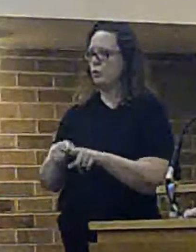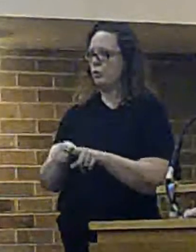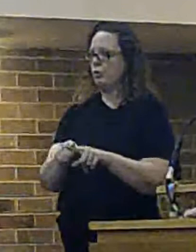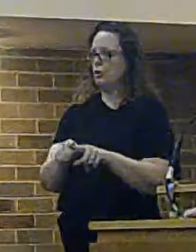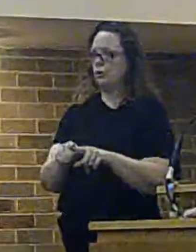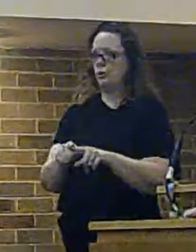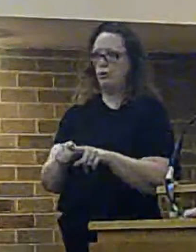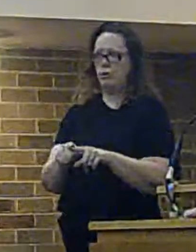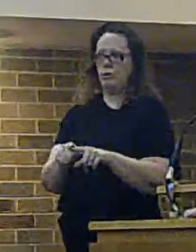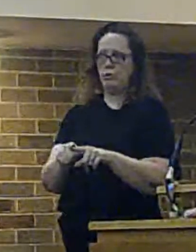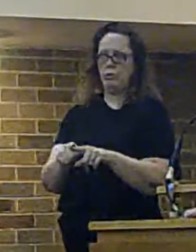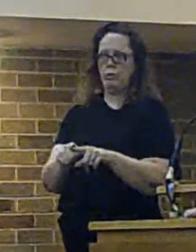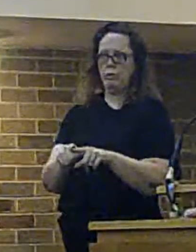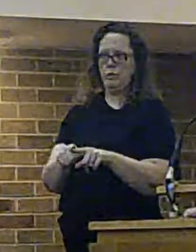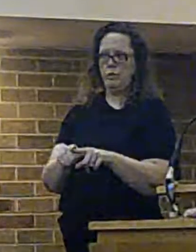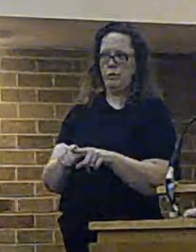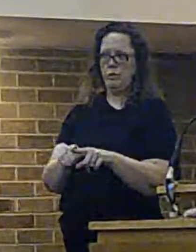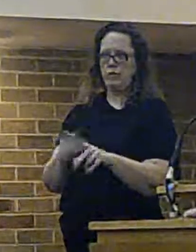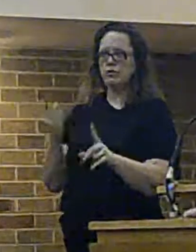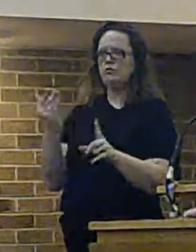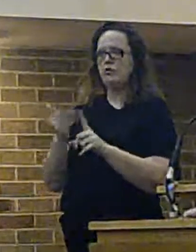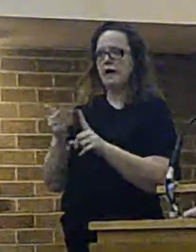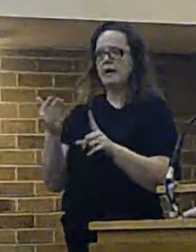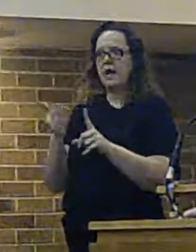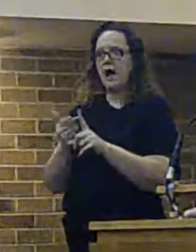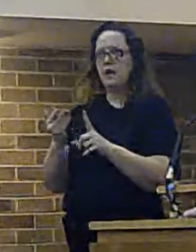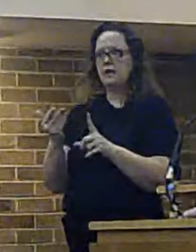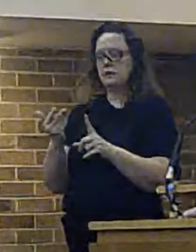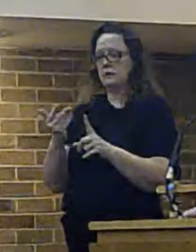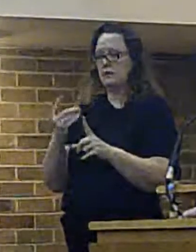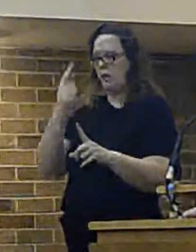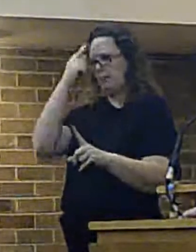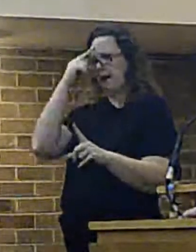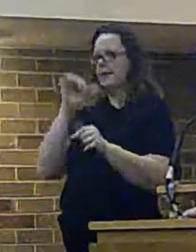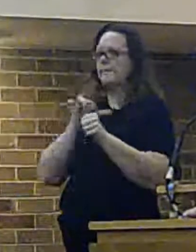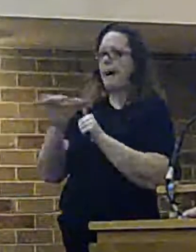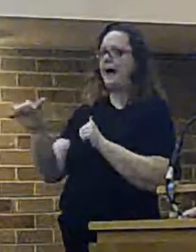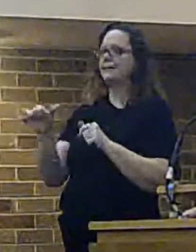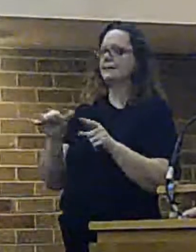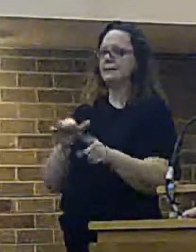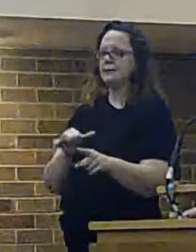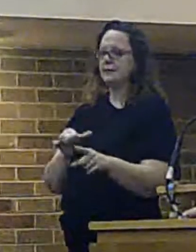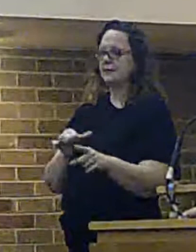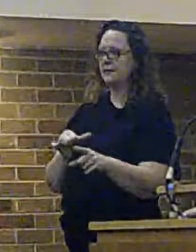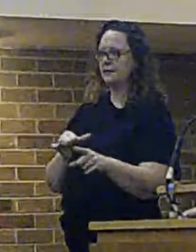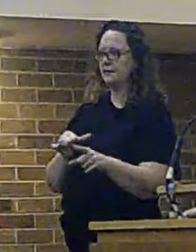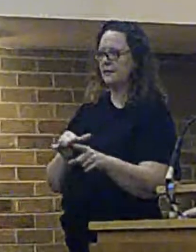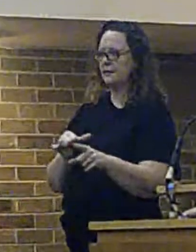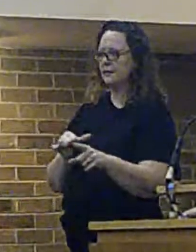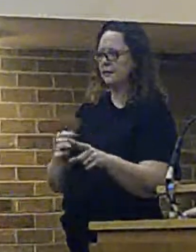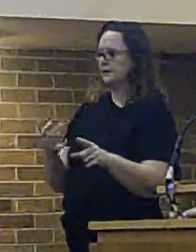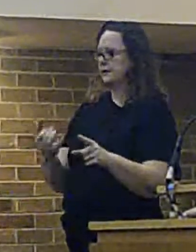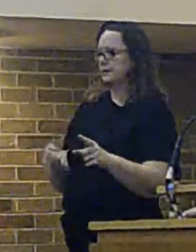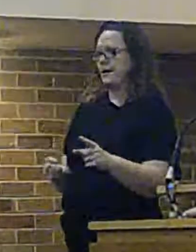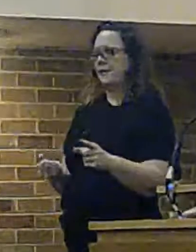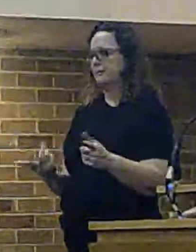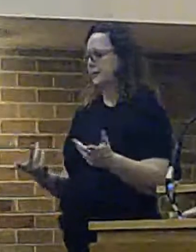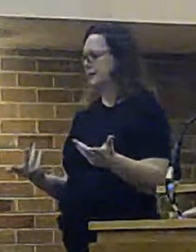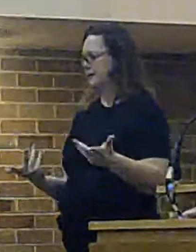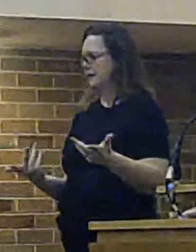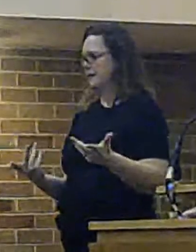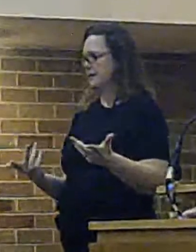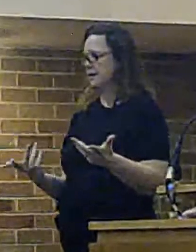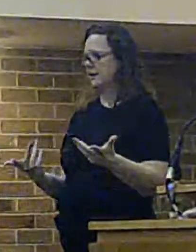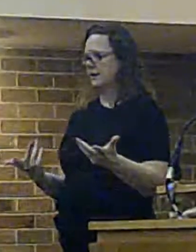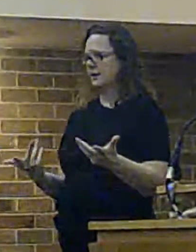term to use in truth. They were recognised as being the most reasonable in the circumstances. Accepting that there's nothing we can do that is